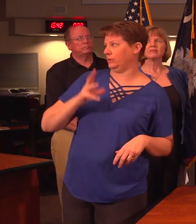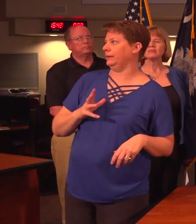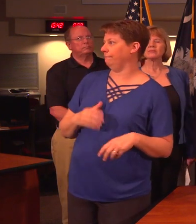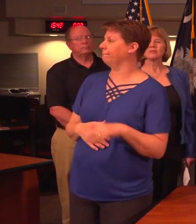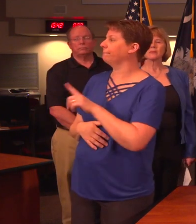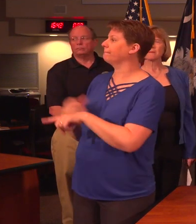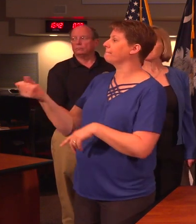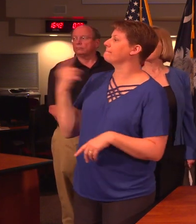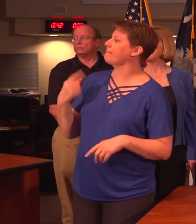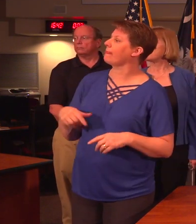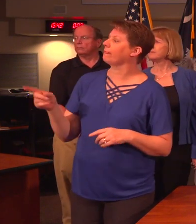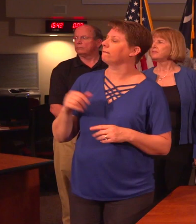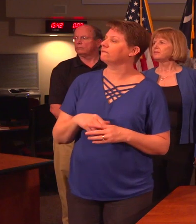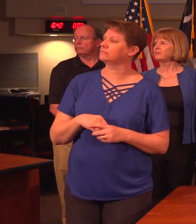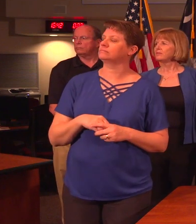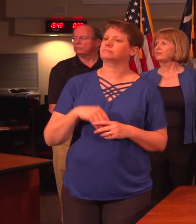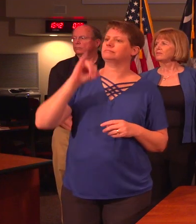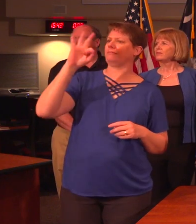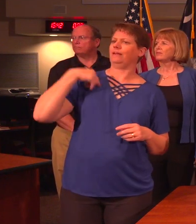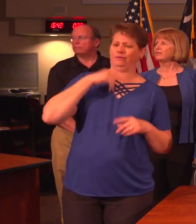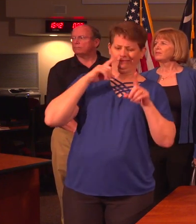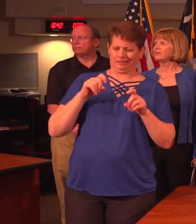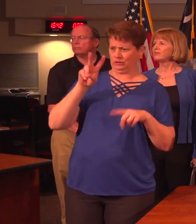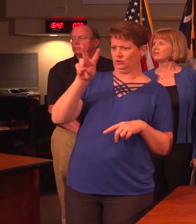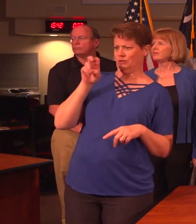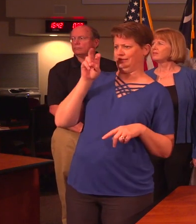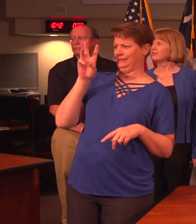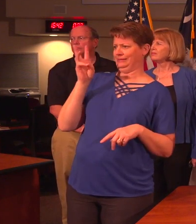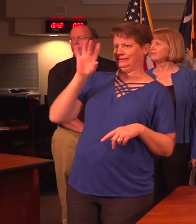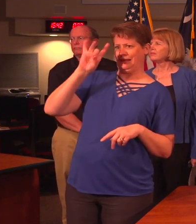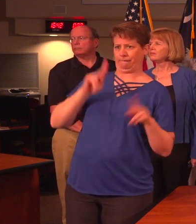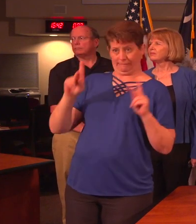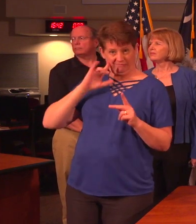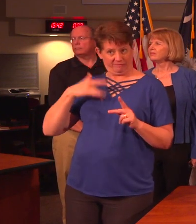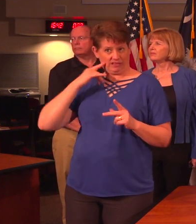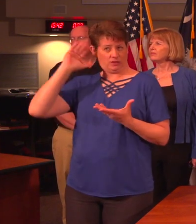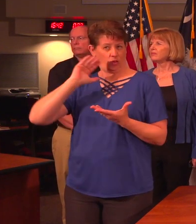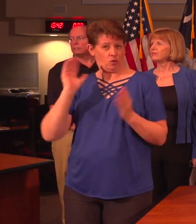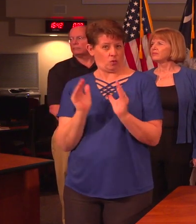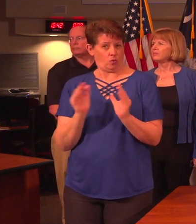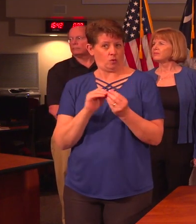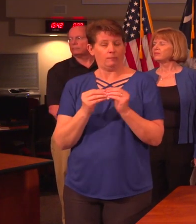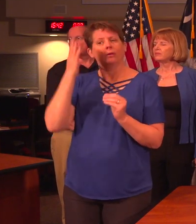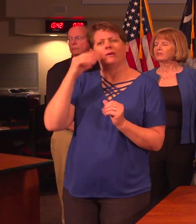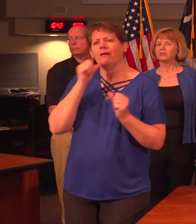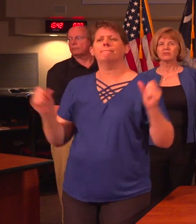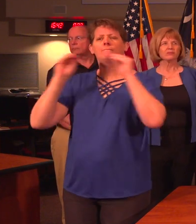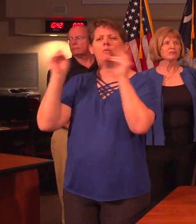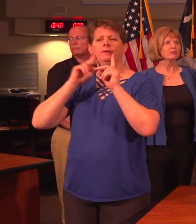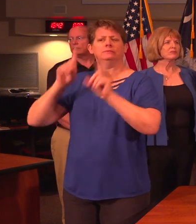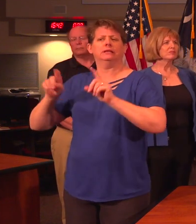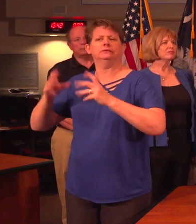Governor, I have a question. If we've only tested 268 people, do you feel like that's a low number and if so, why are more people not being